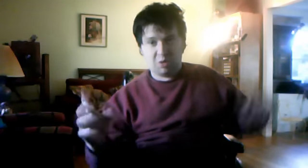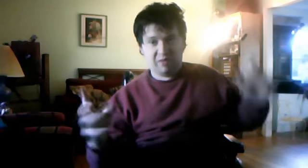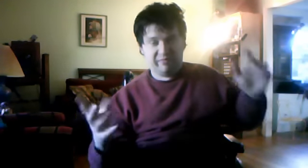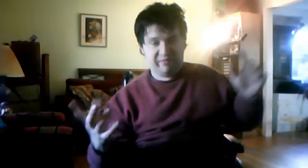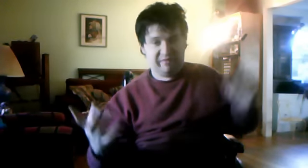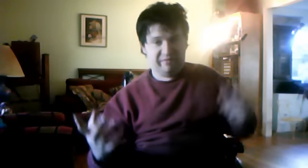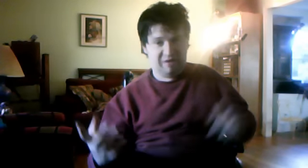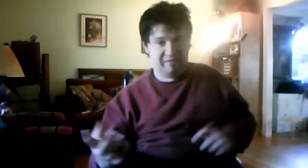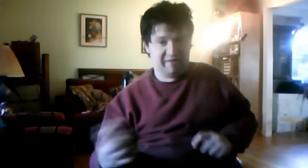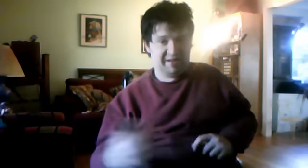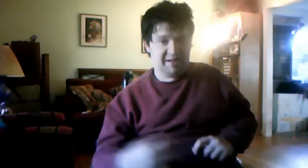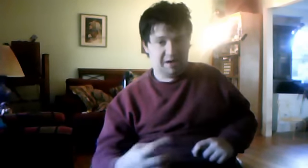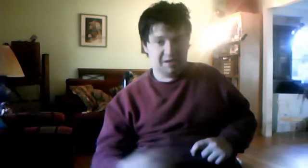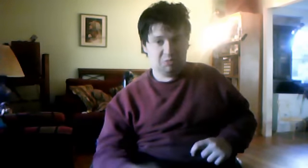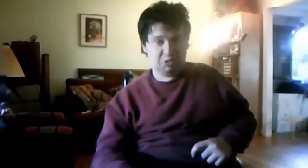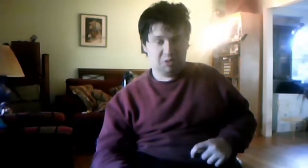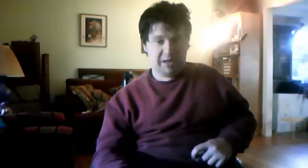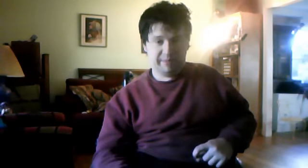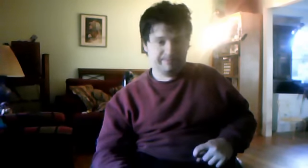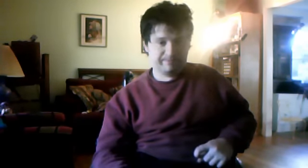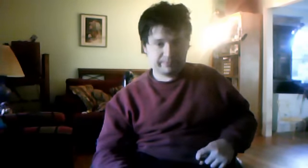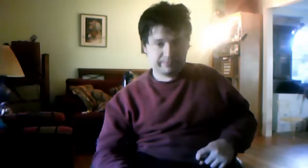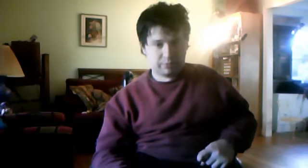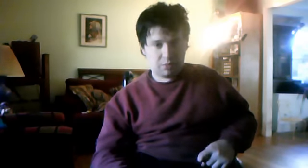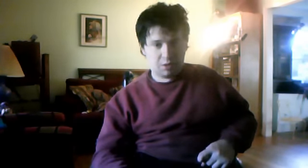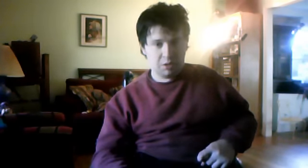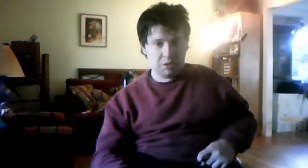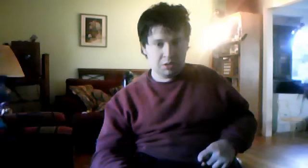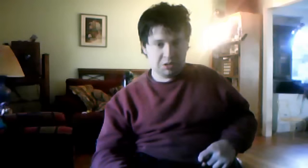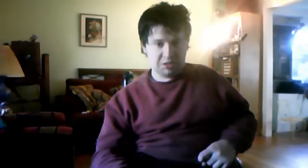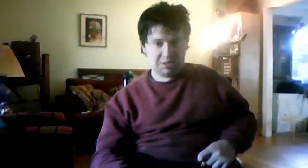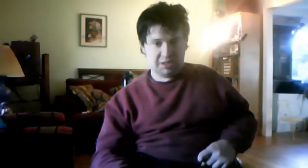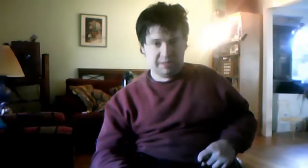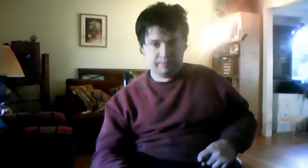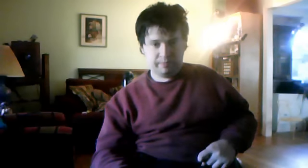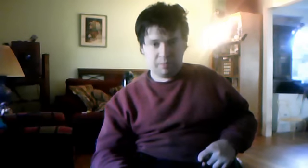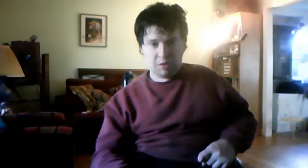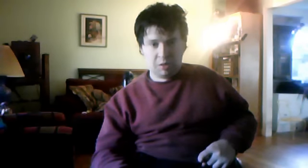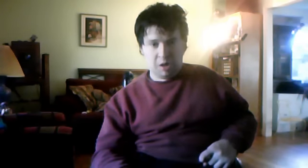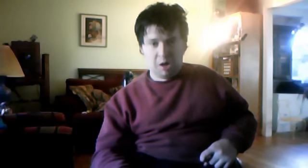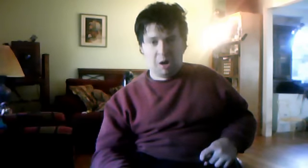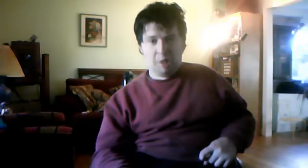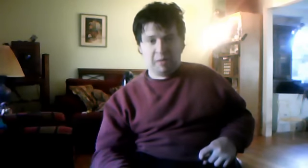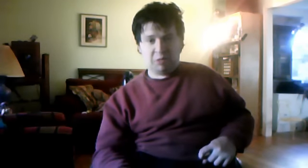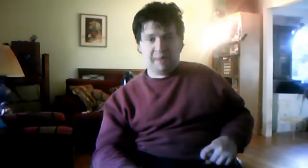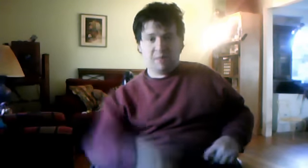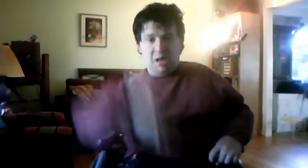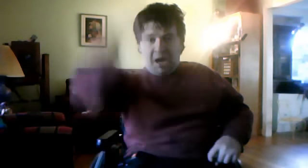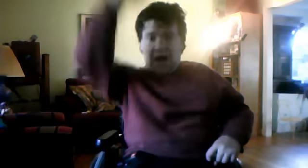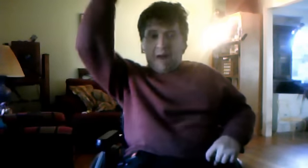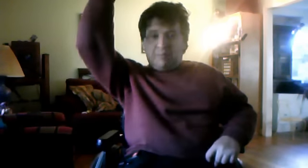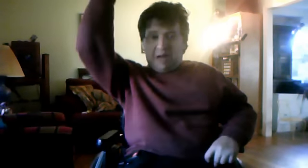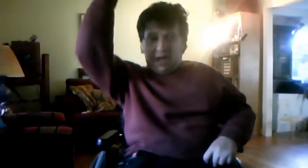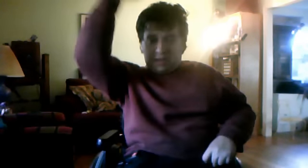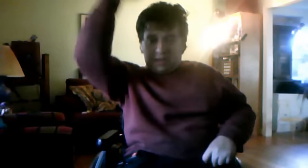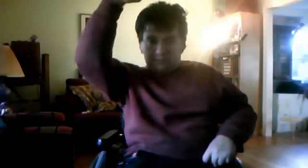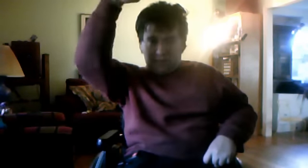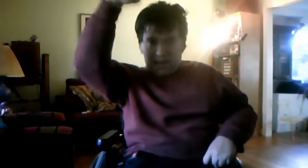you can verify that any which way, just, um, oh, by the way, pie block, okay,